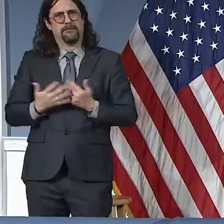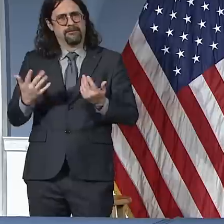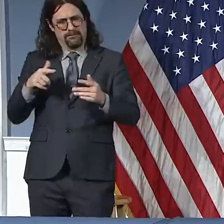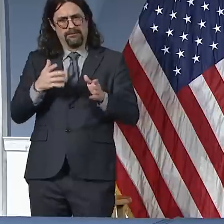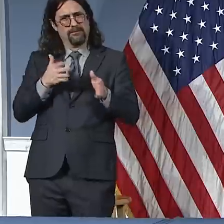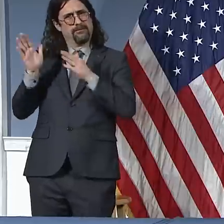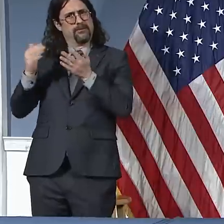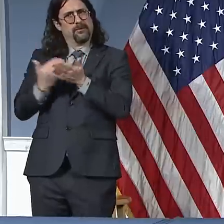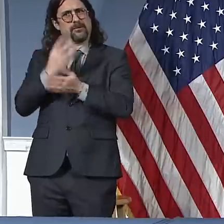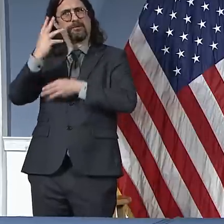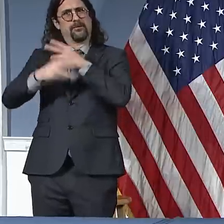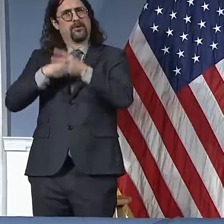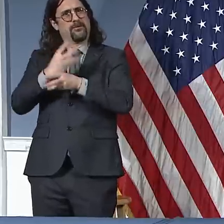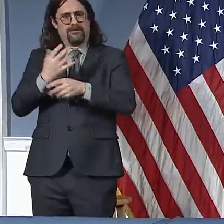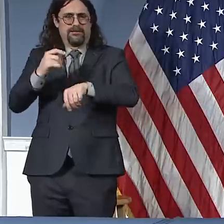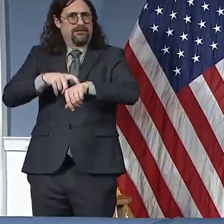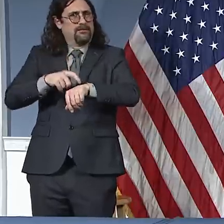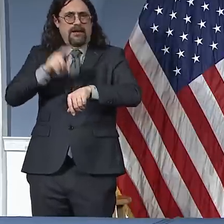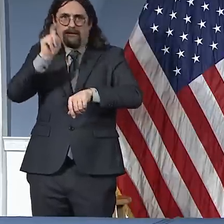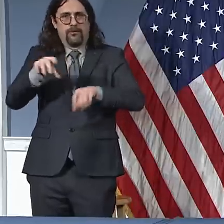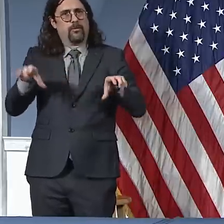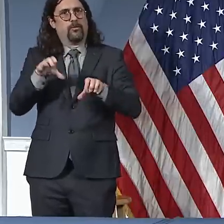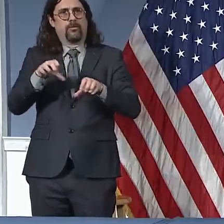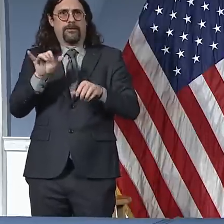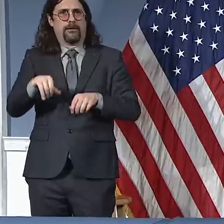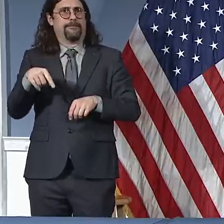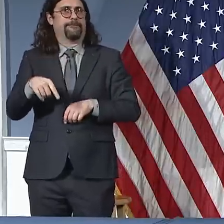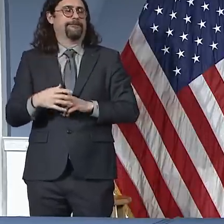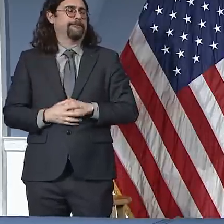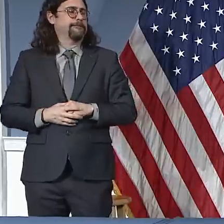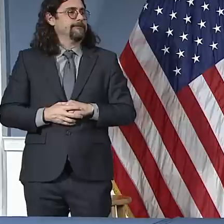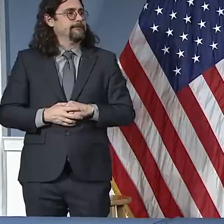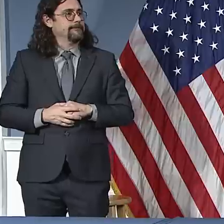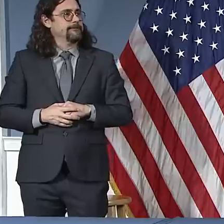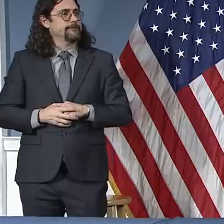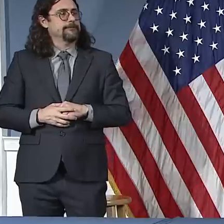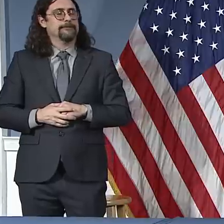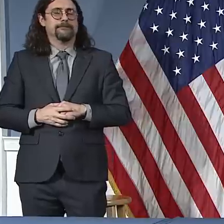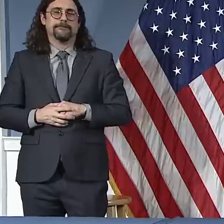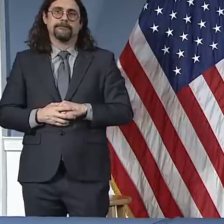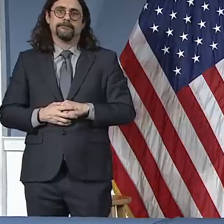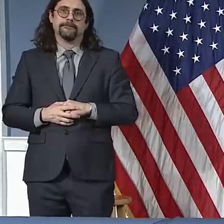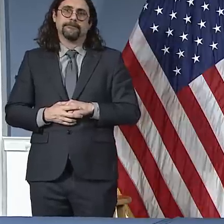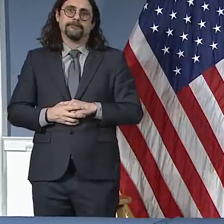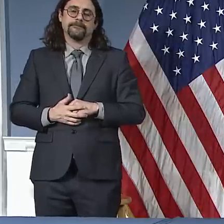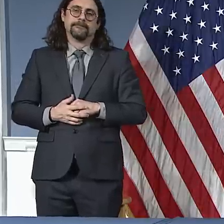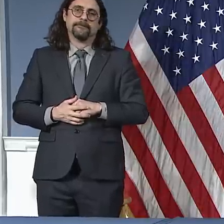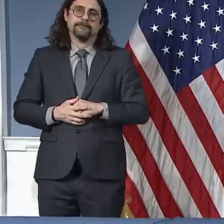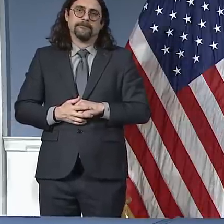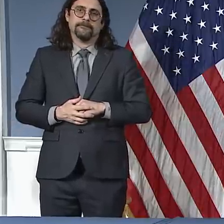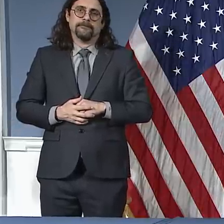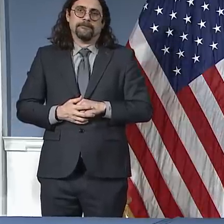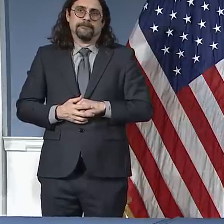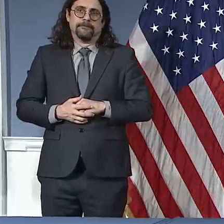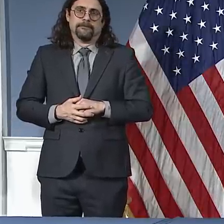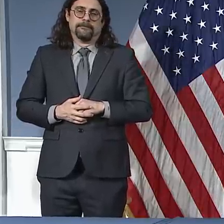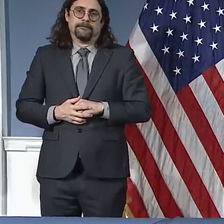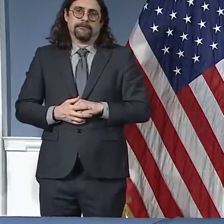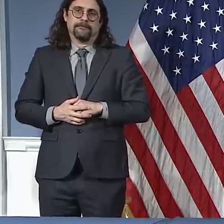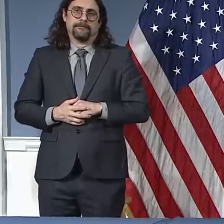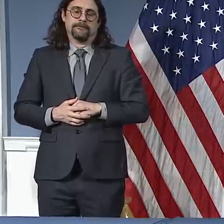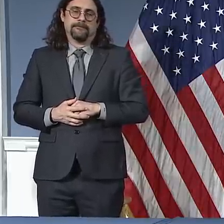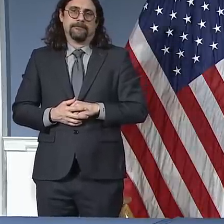We have been working closely with the State of New York and with the City Council to make sure that we are able to